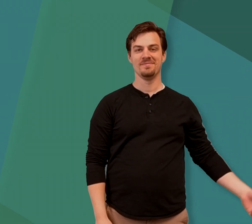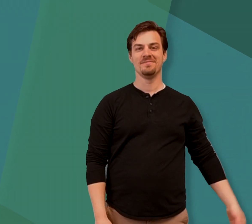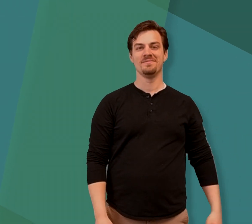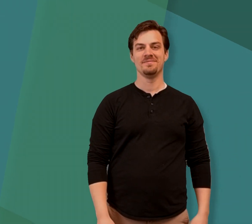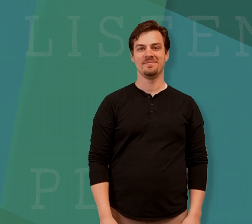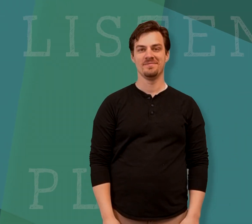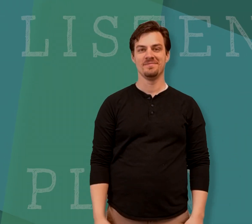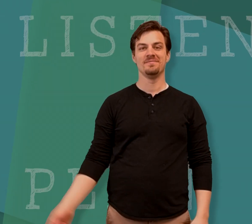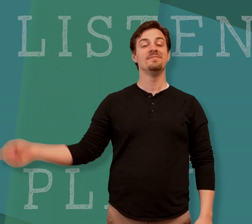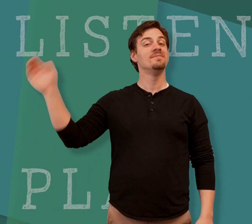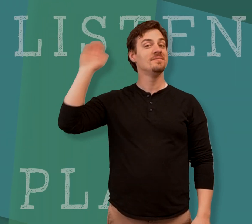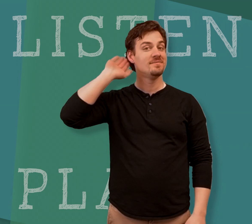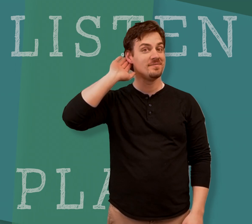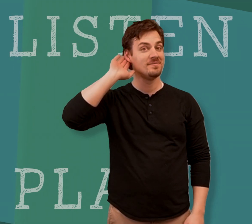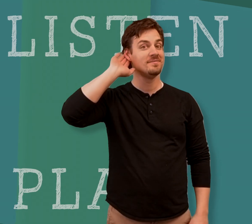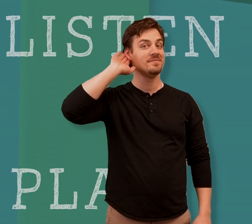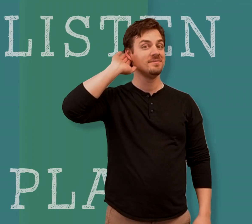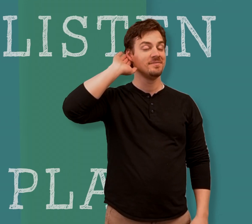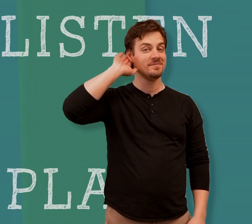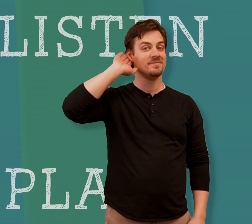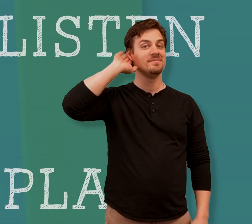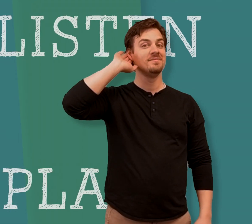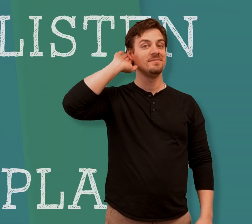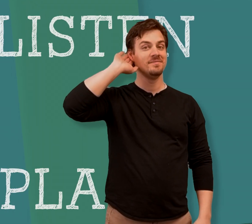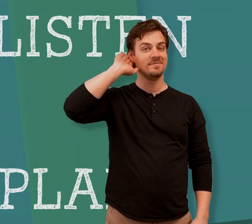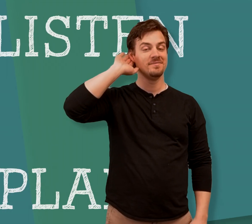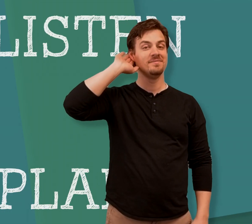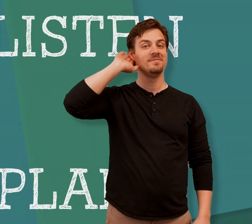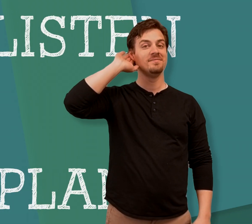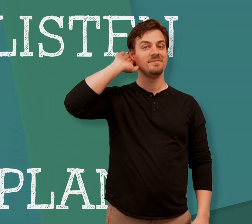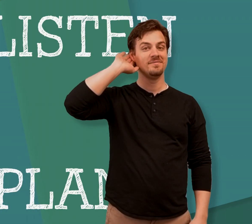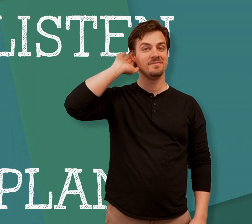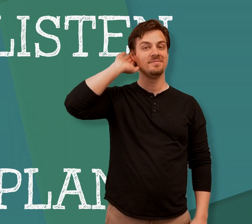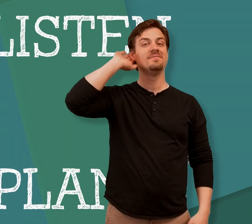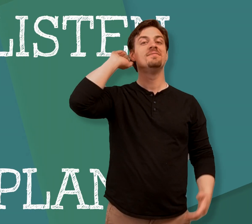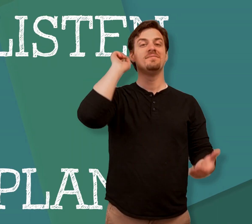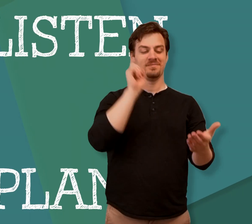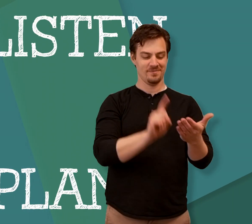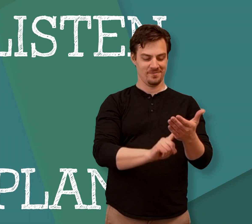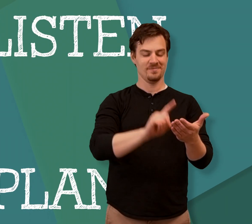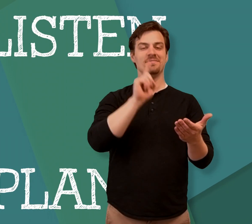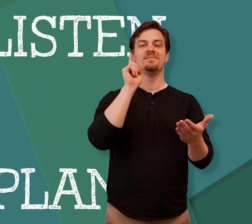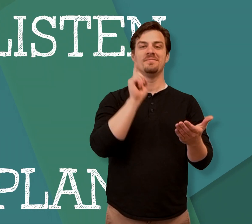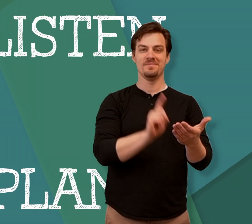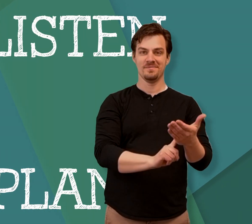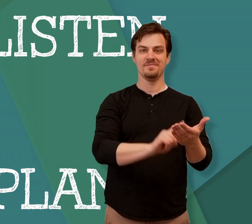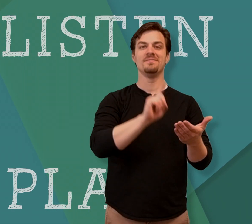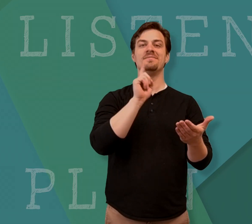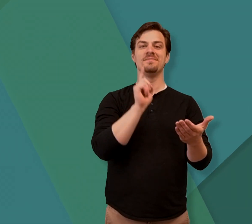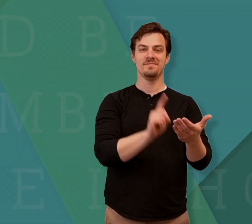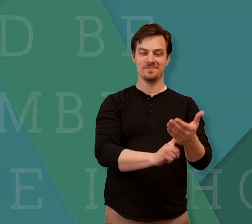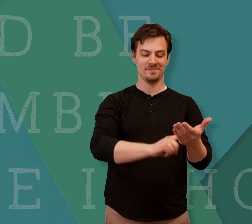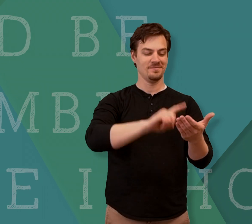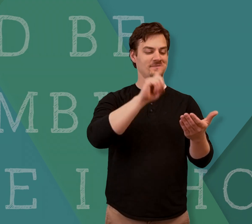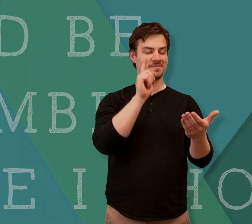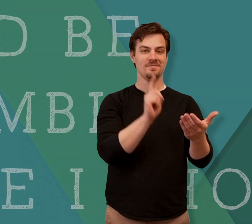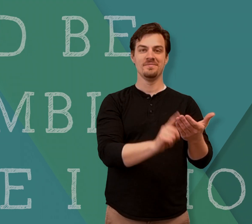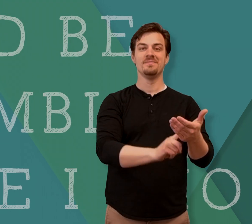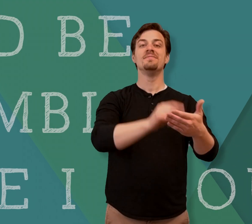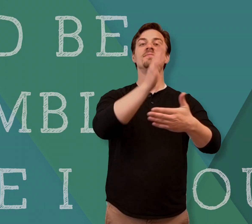To listen is my plan And